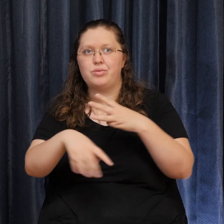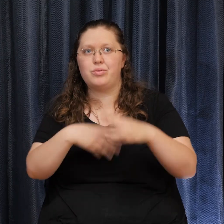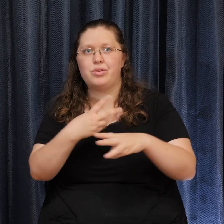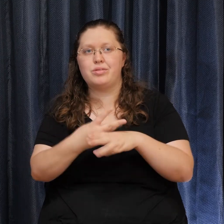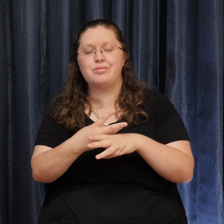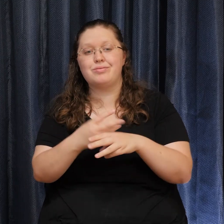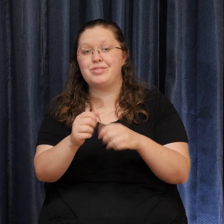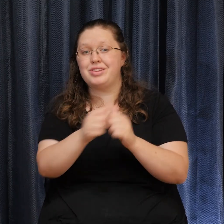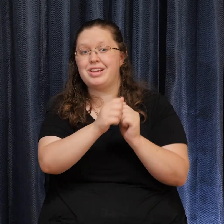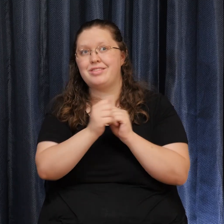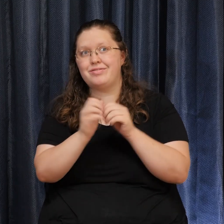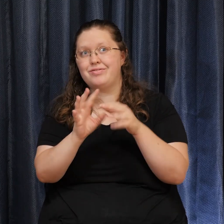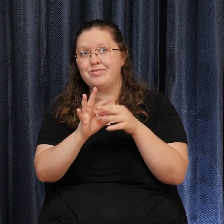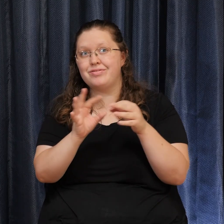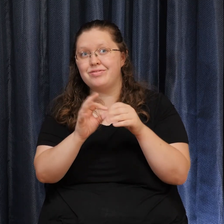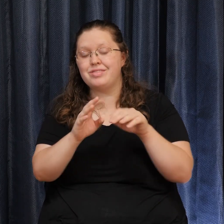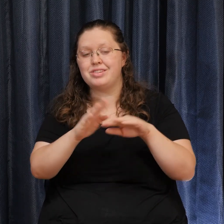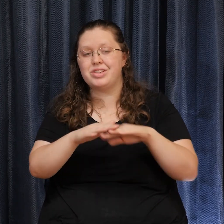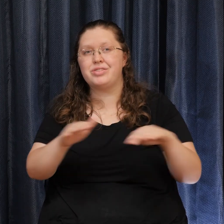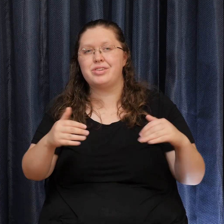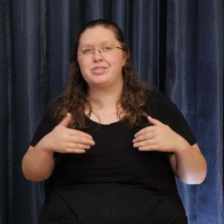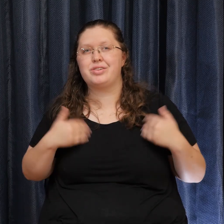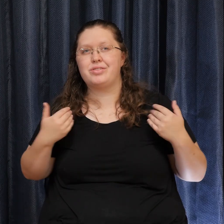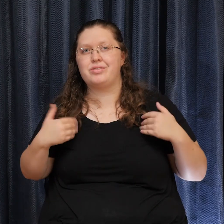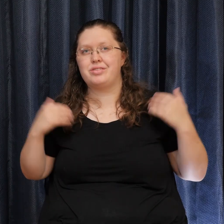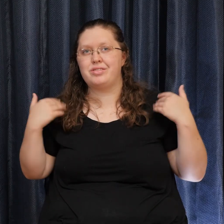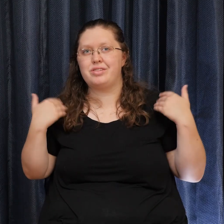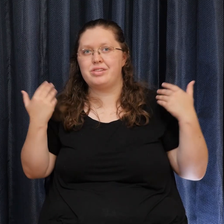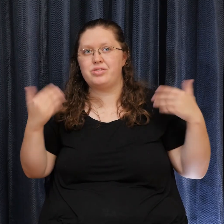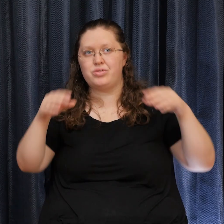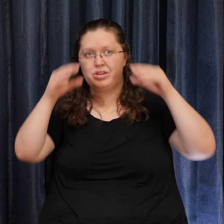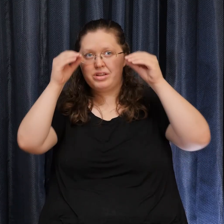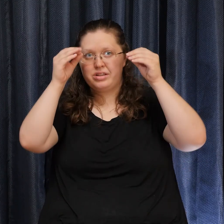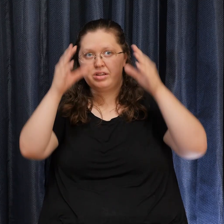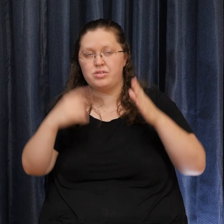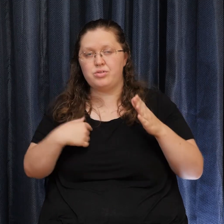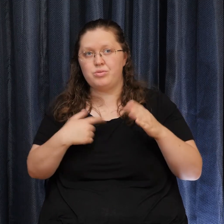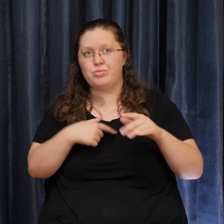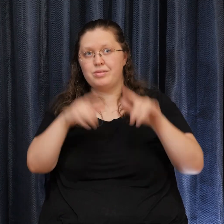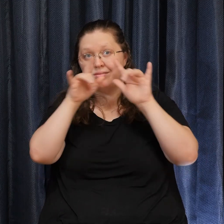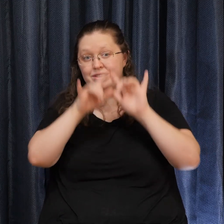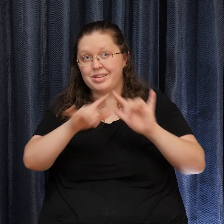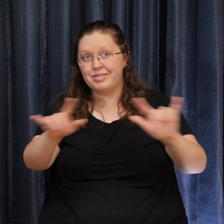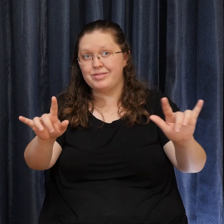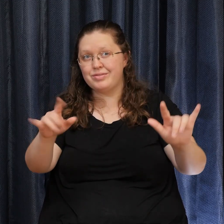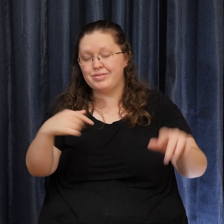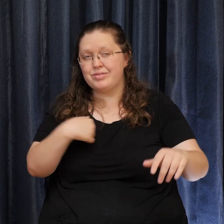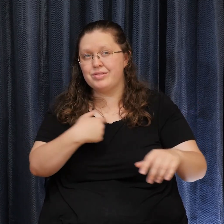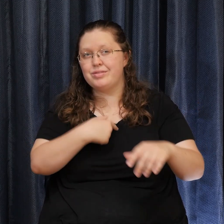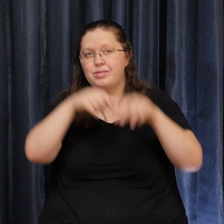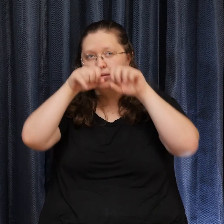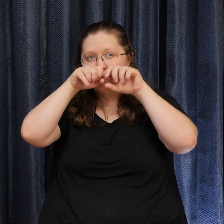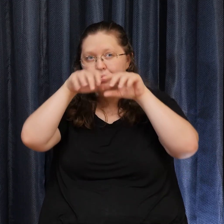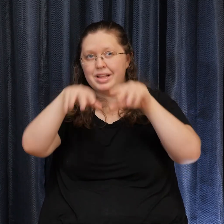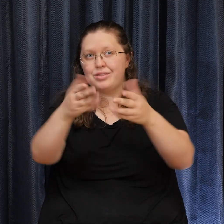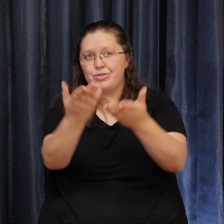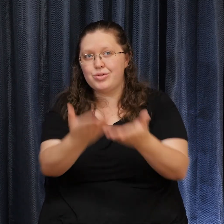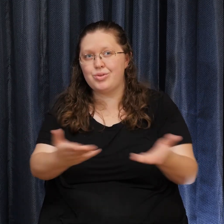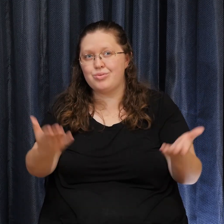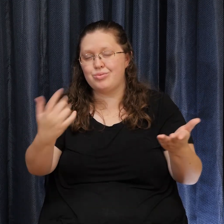Youth Angels And teachers We love you We bless you We appreciate you